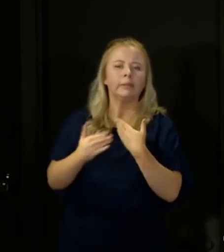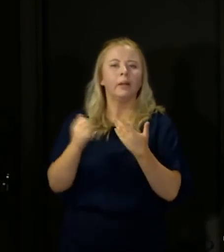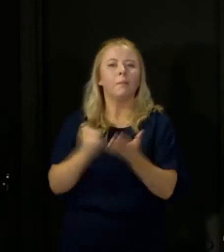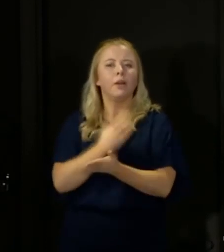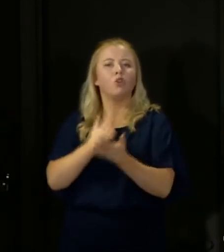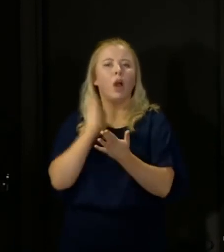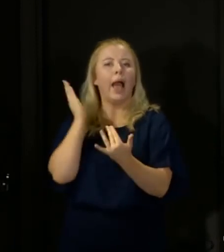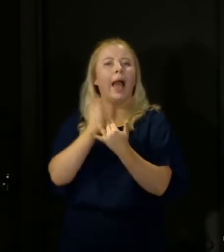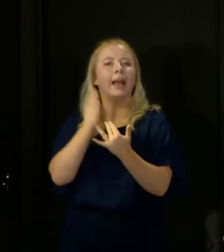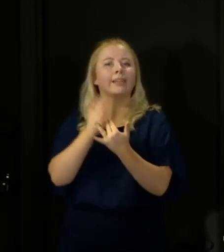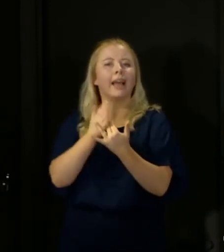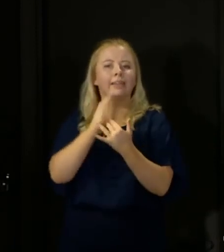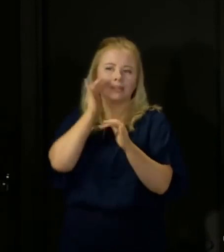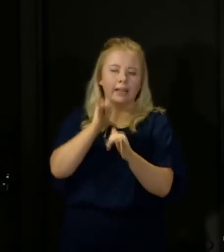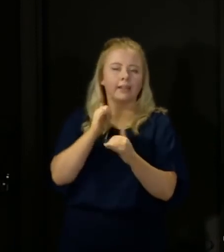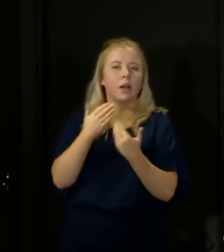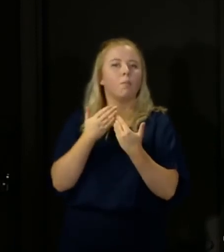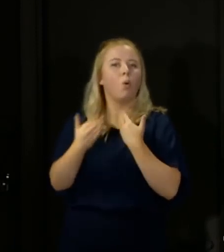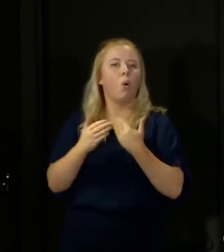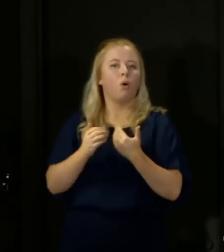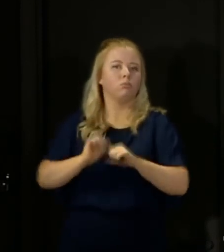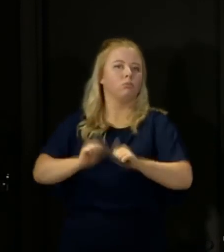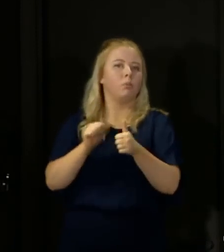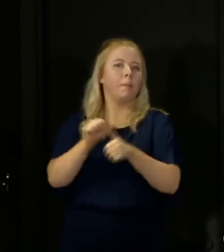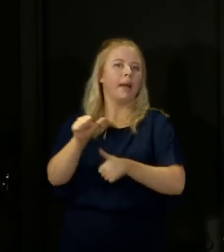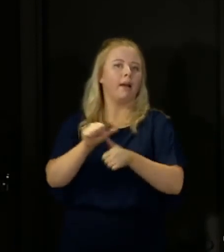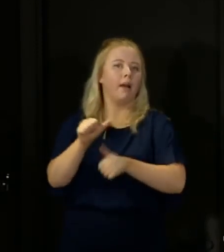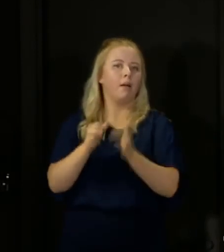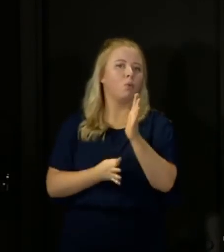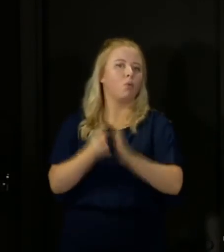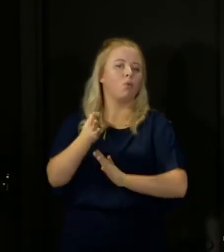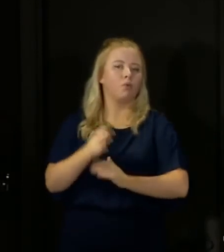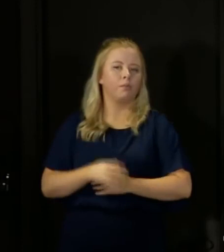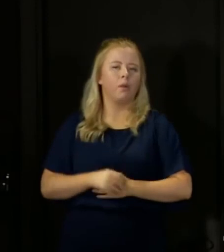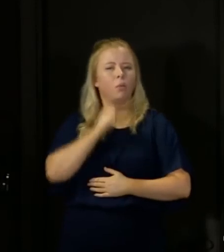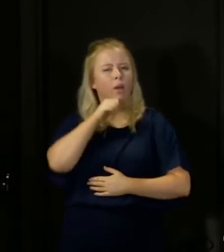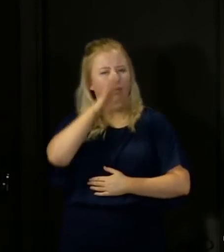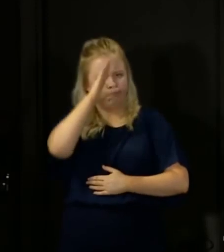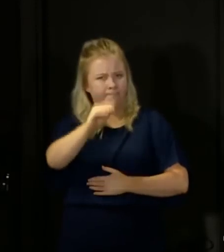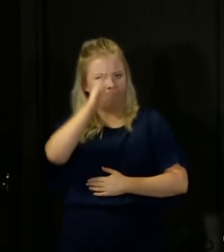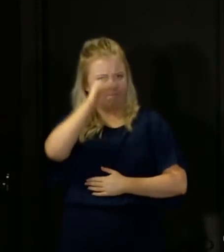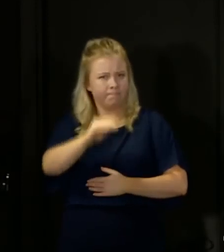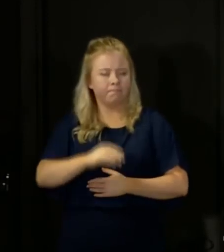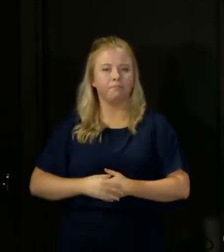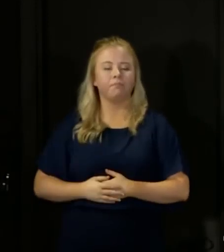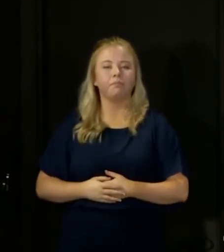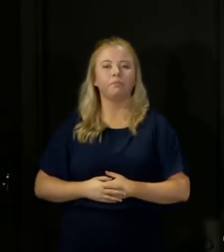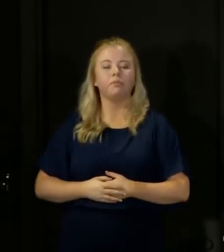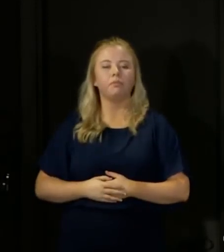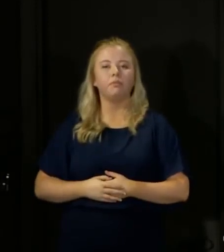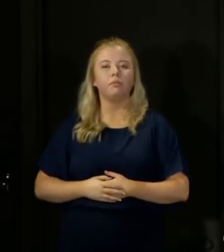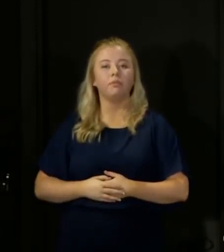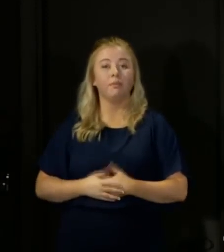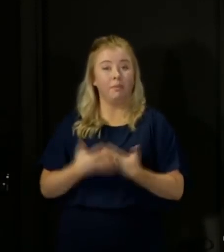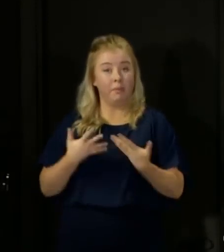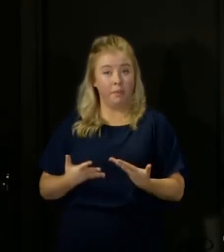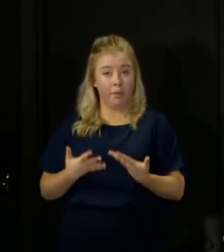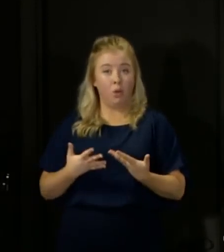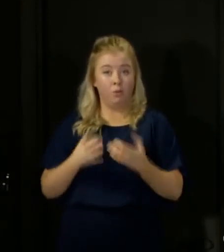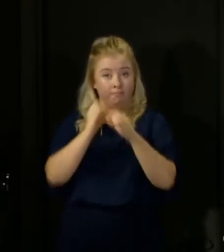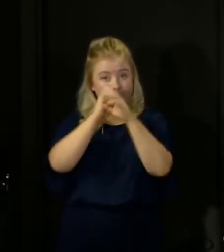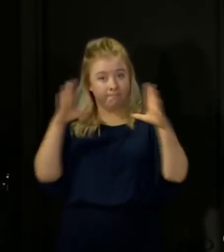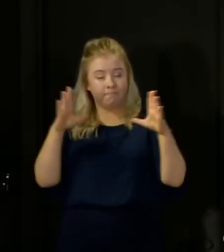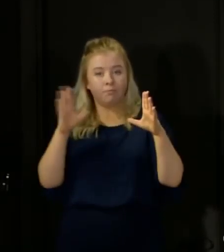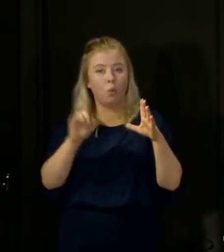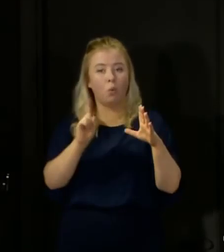more locally accessible. And we'll keep you updated on all of that. Let me now outline what we are asking